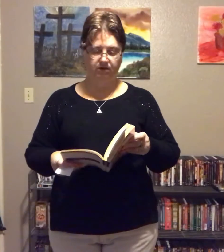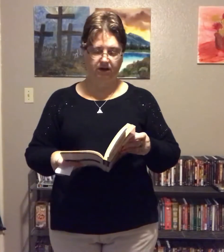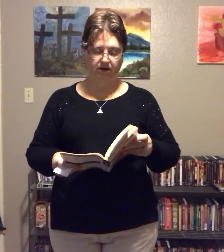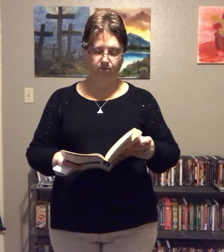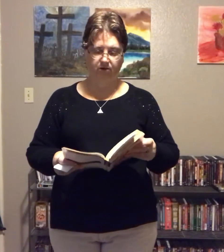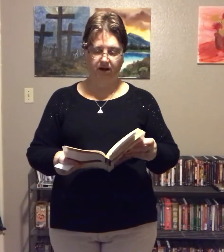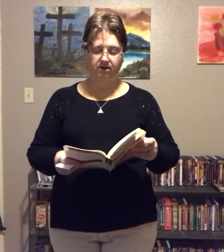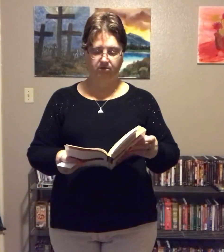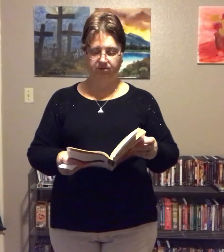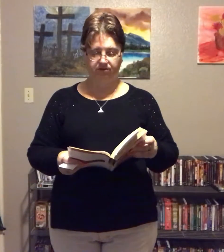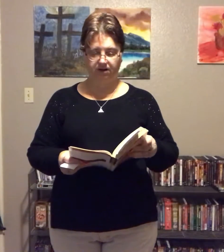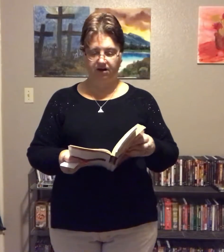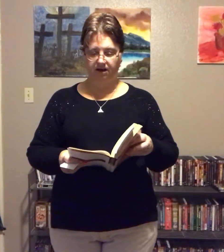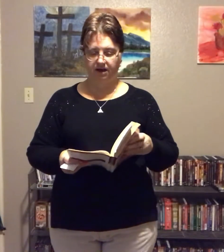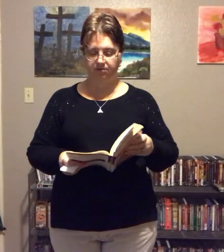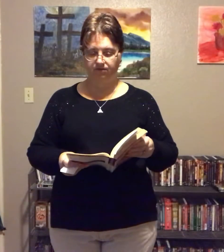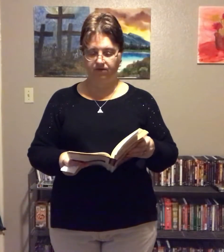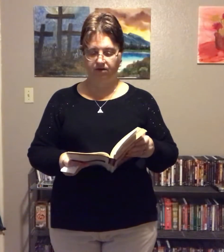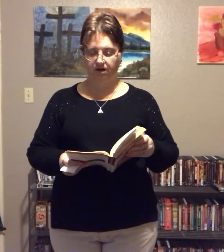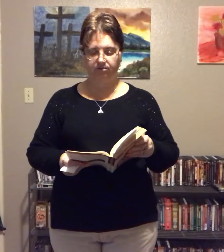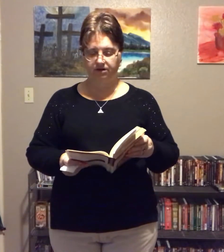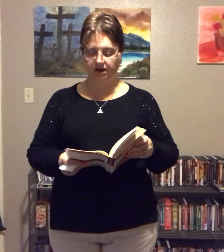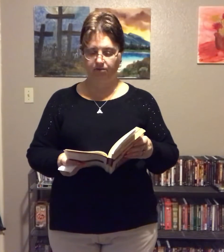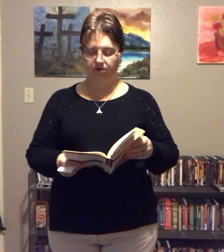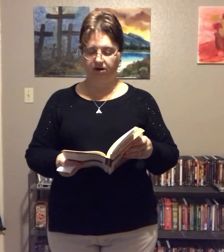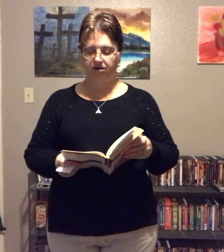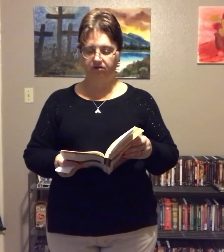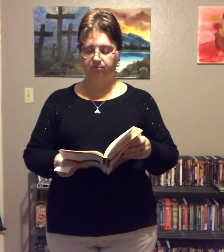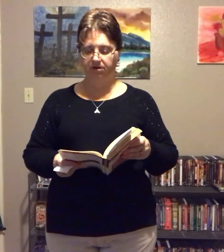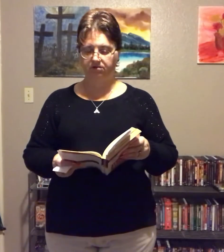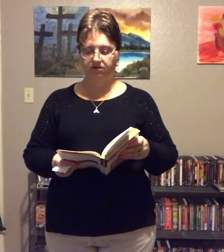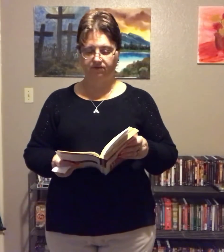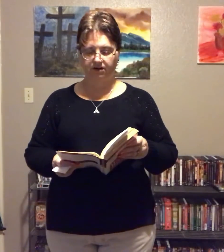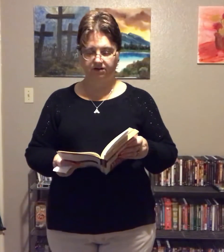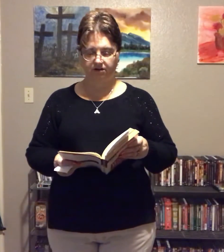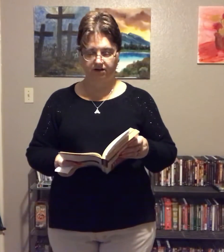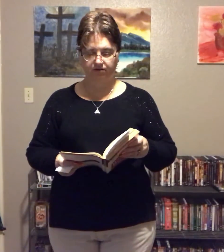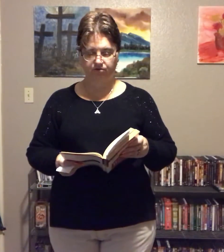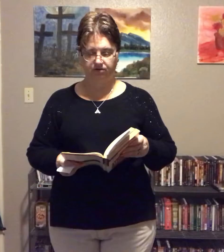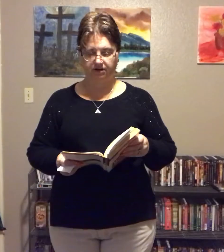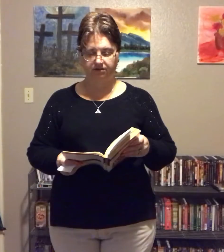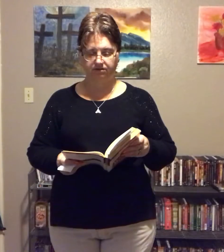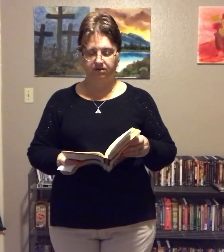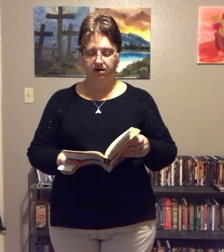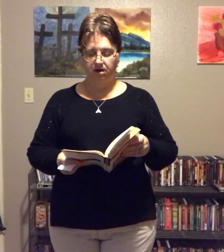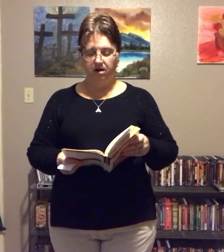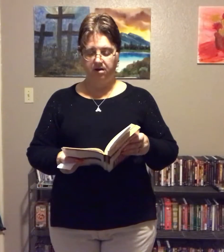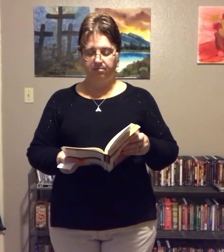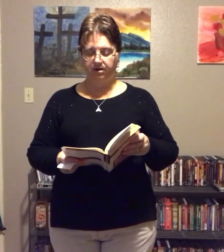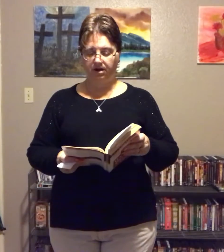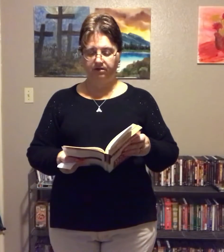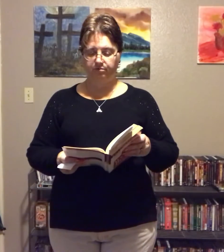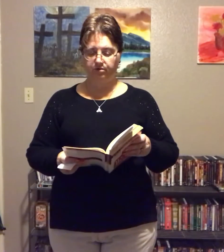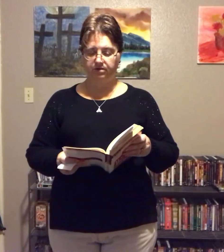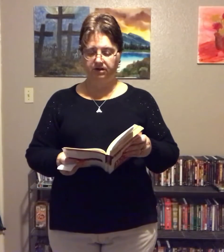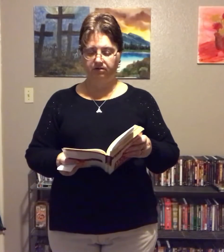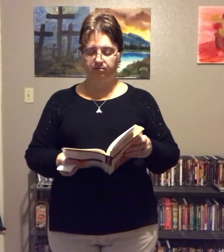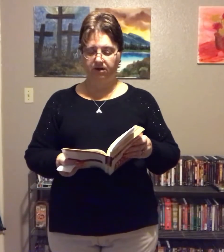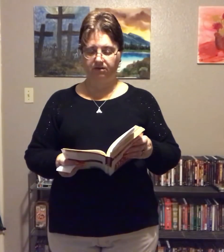any weight, but Satan had me fearing I would gain weight, especially if I did not exercise. But God's word tells me